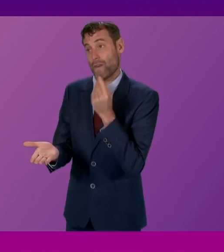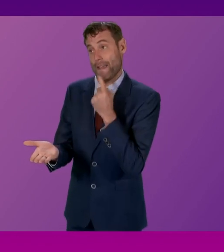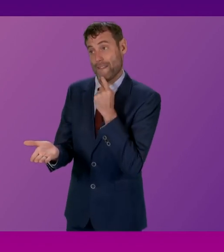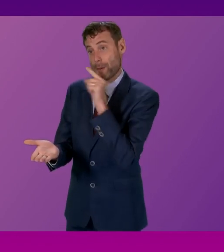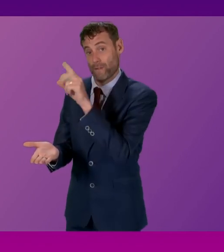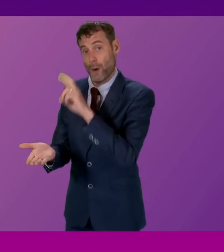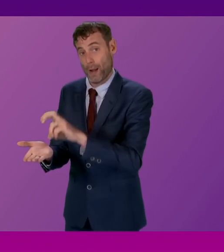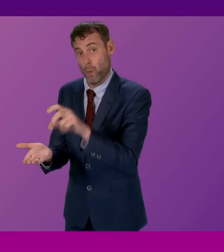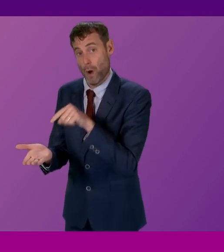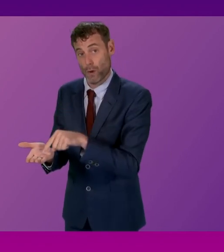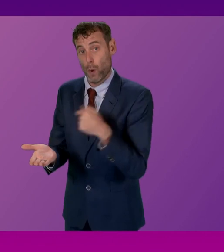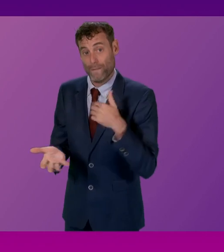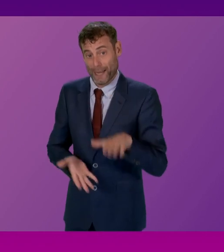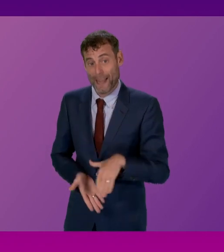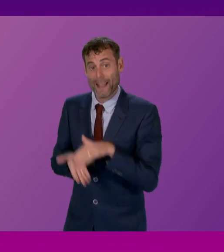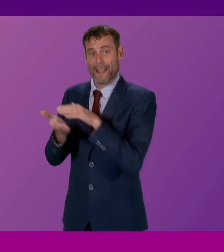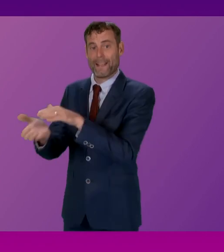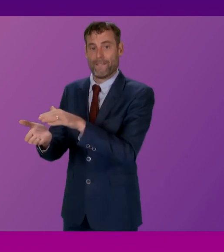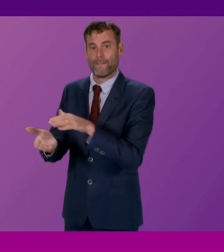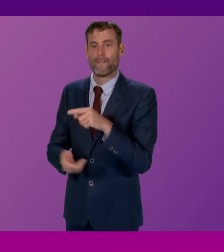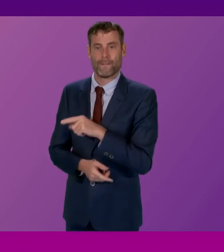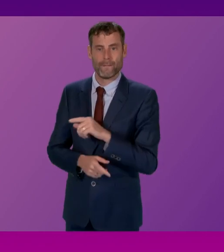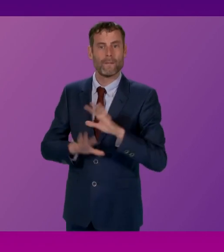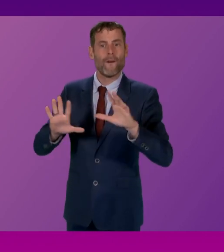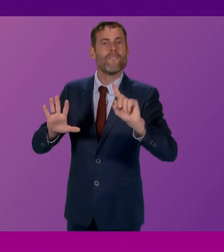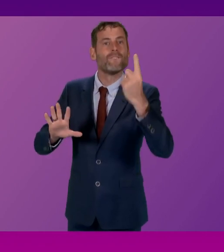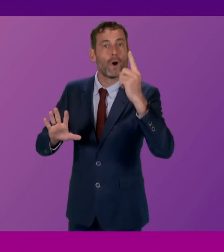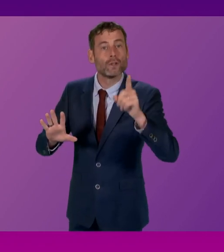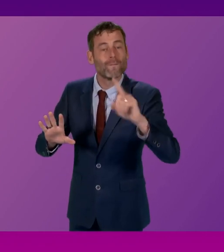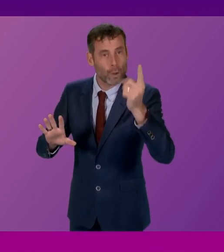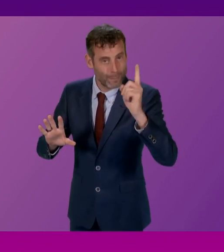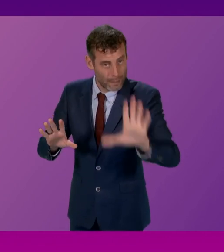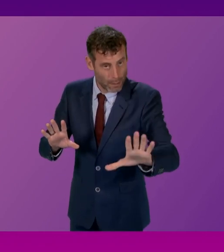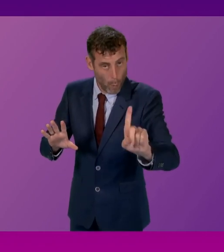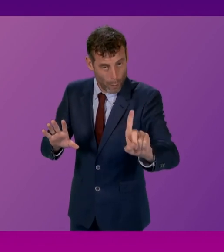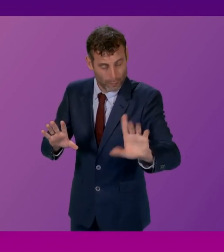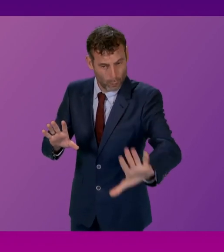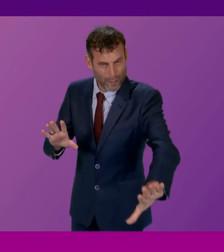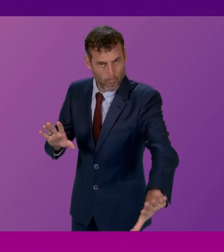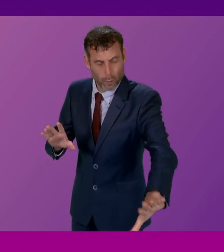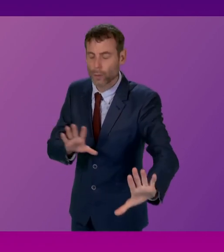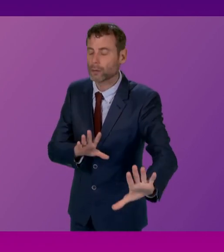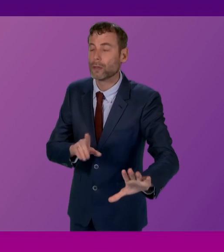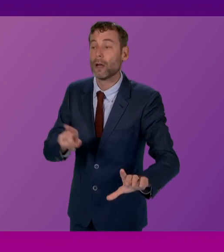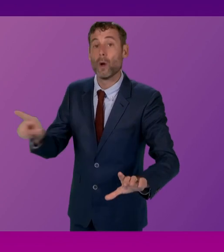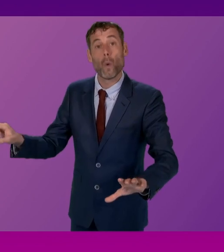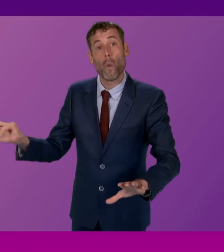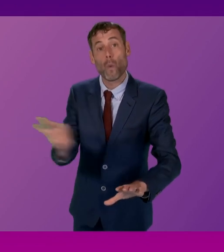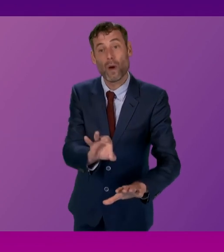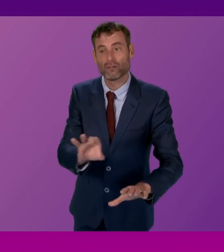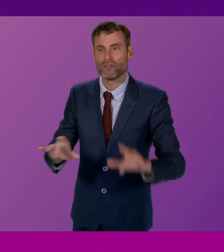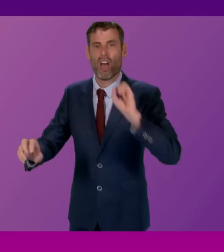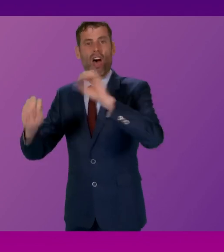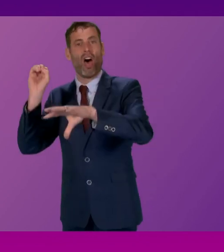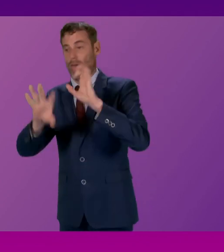That being said... First minister, first minister, first minister, if you might just give me a moment. Question has been put to the first minister.